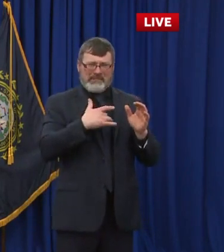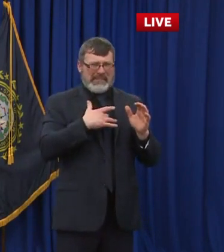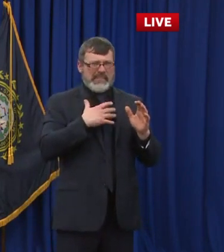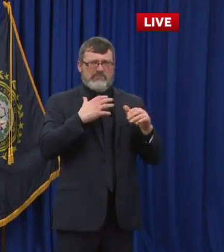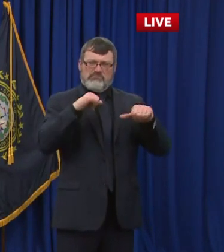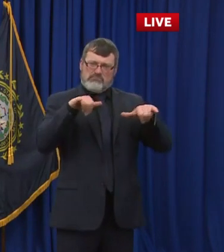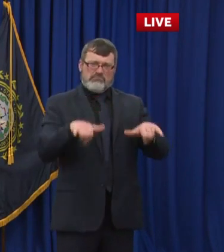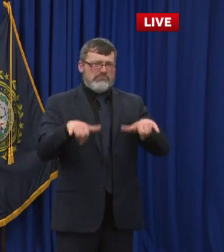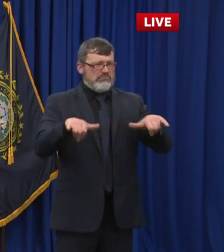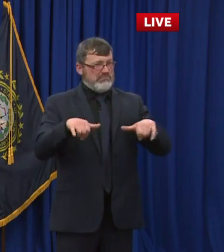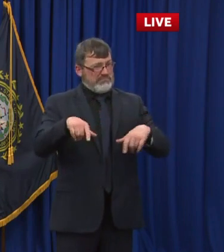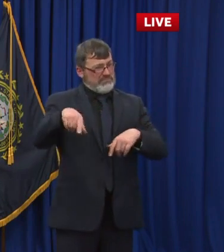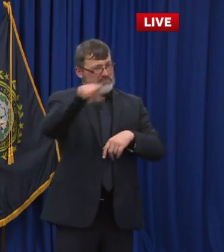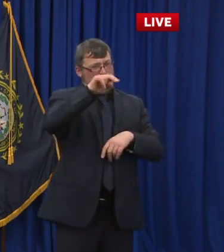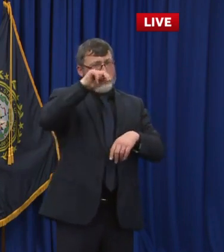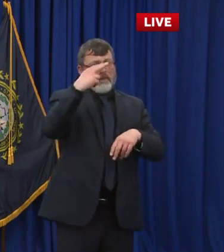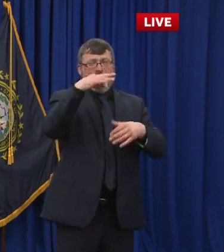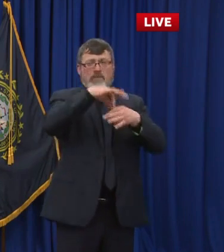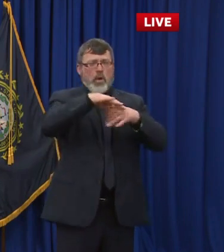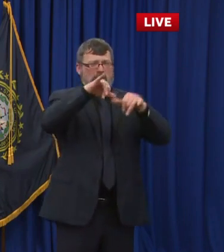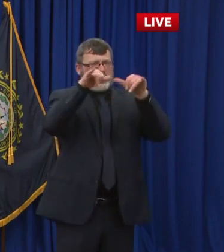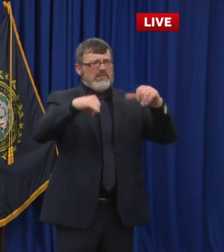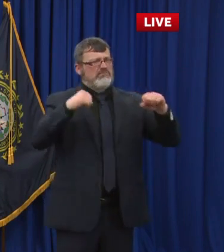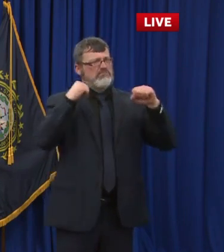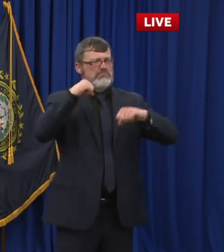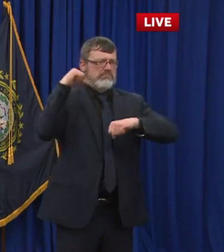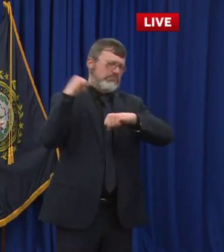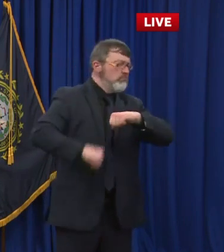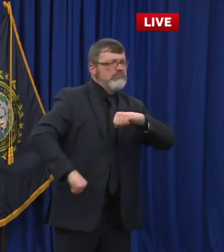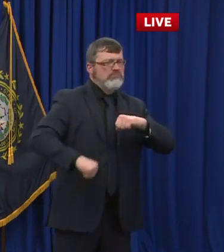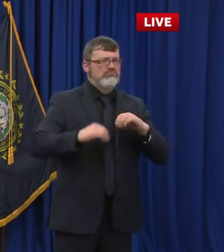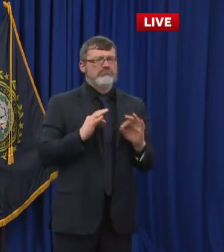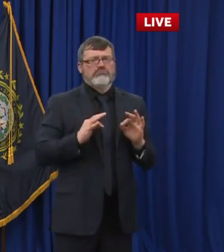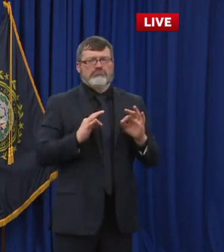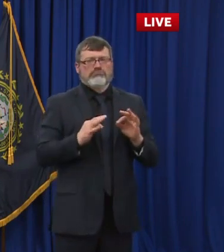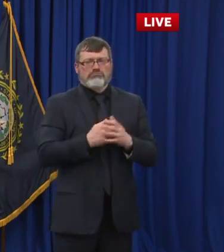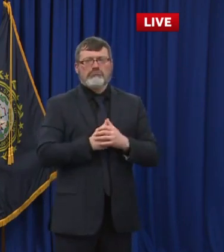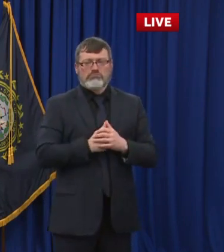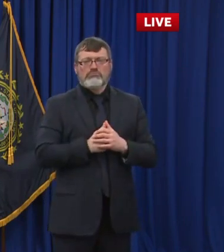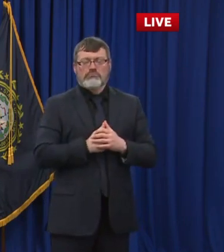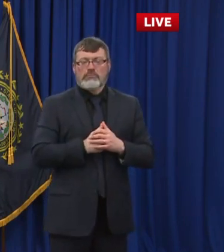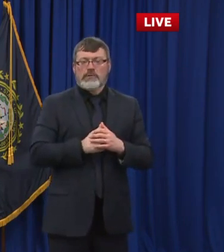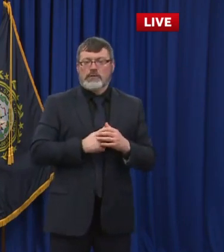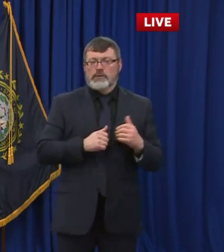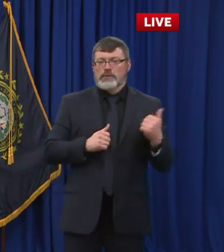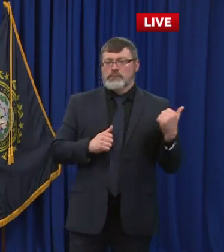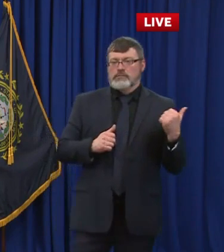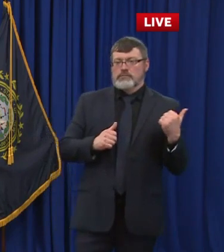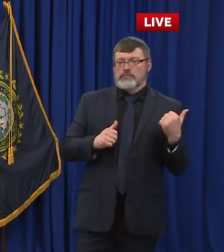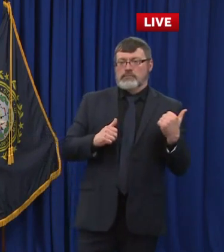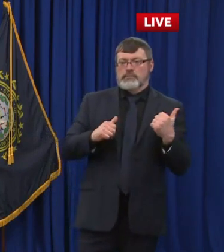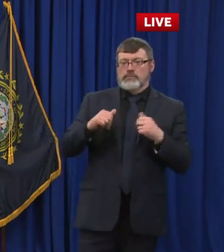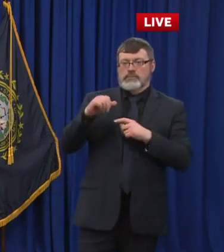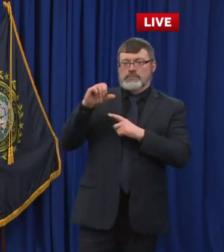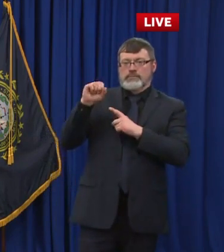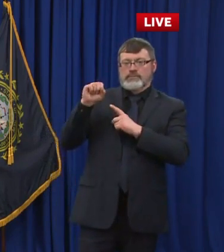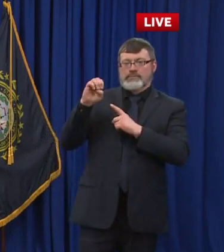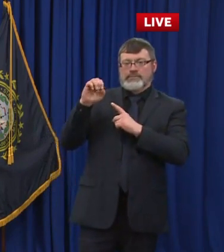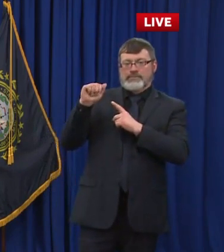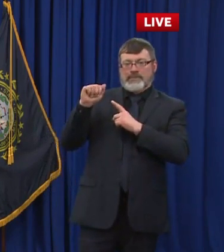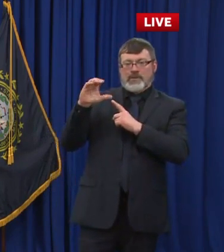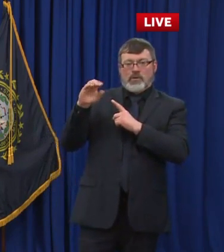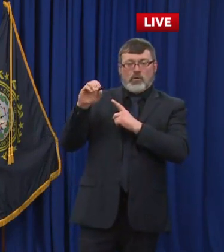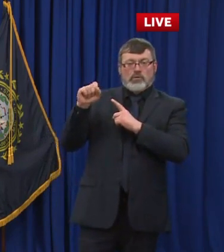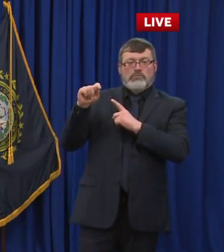And, Governor, the next question comes from Karen Dandoran with Seacoast Online. Karen, please go ahead with your question.